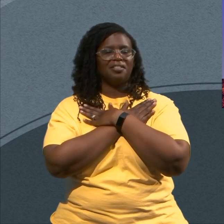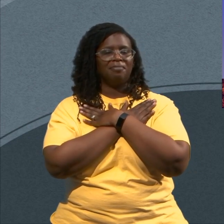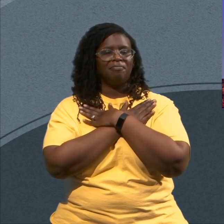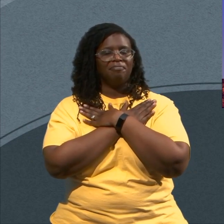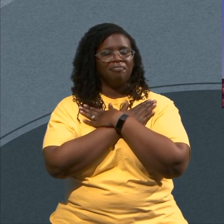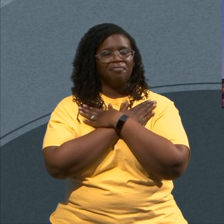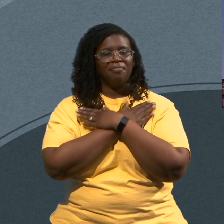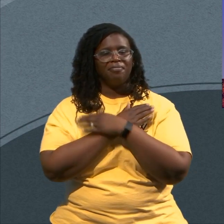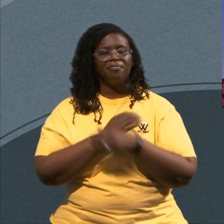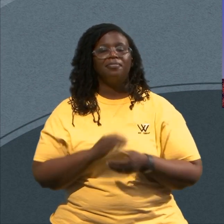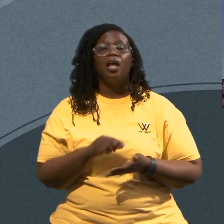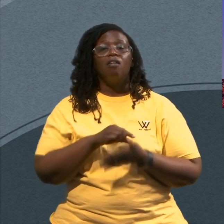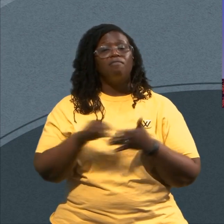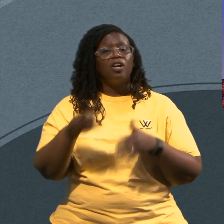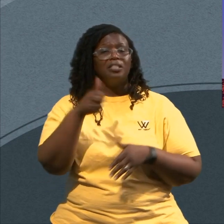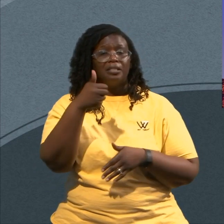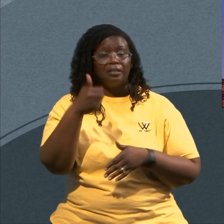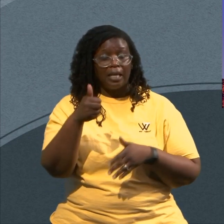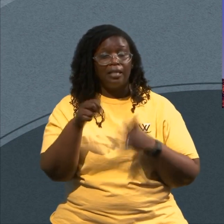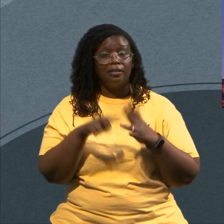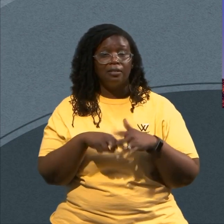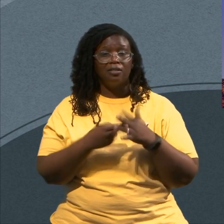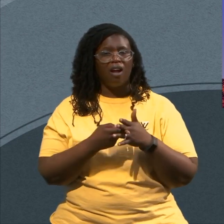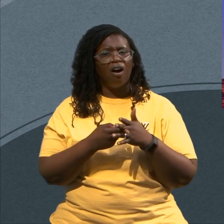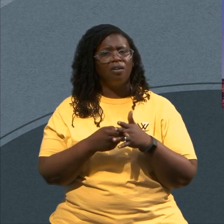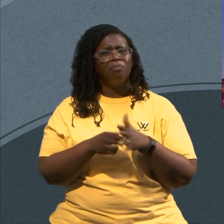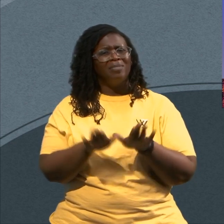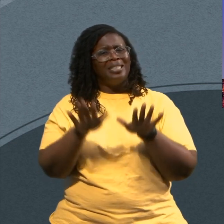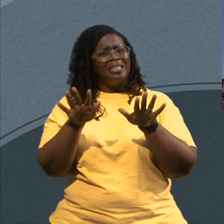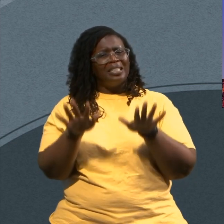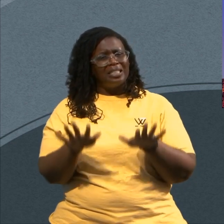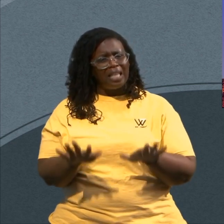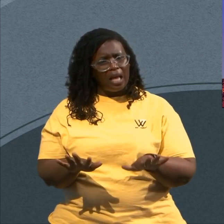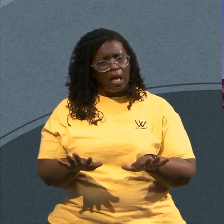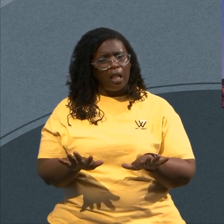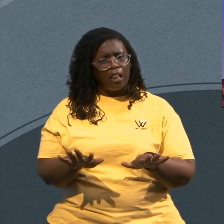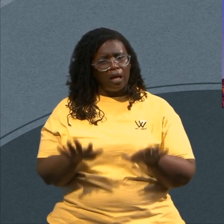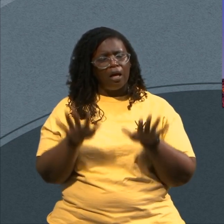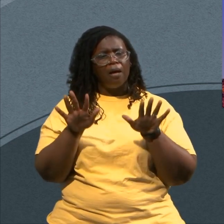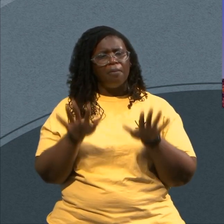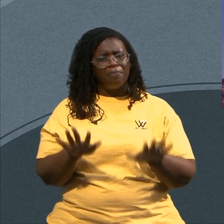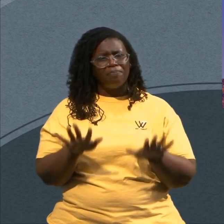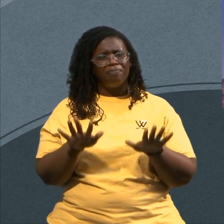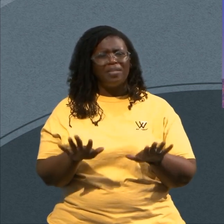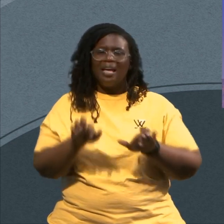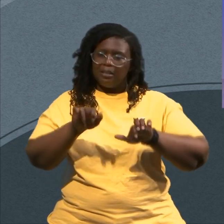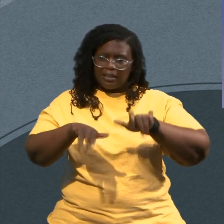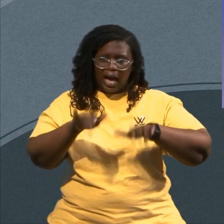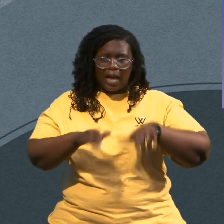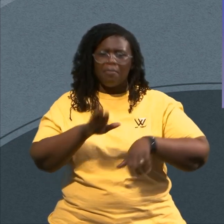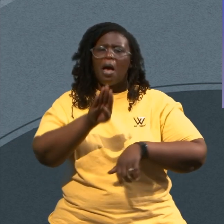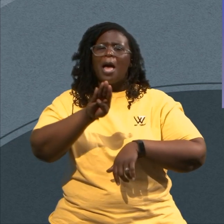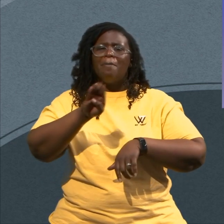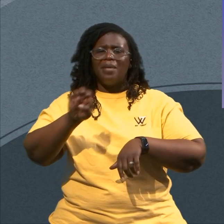Verse Ten Opens Up Be Still Shout That out Type That in Be Still